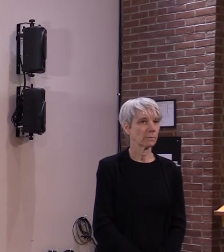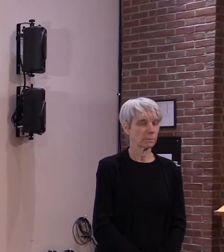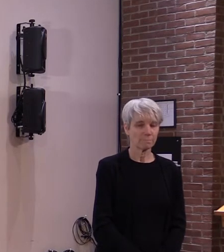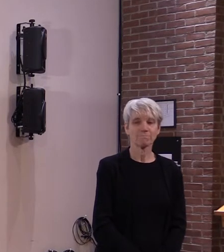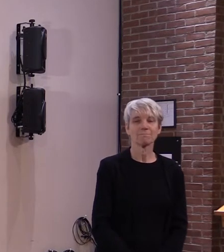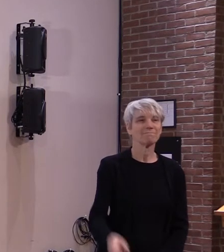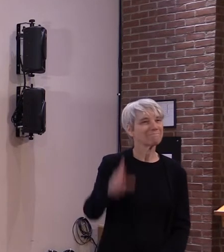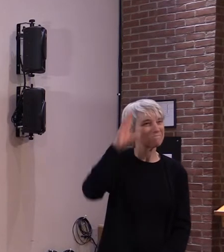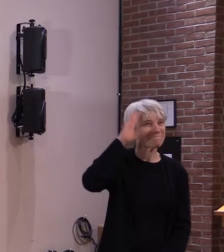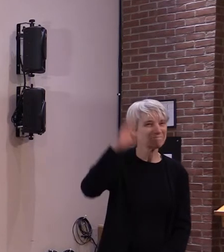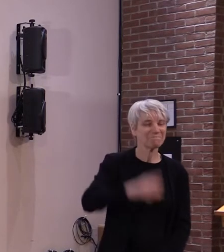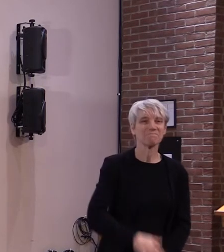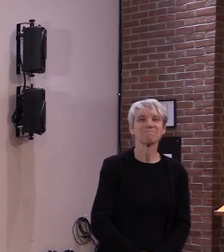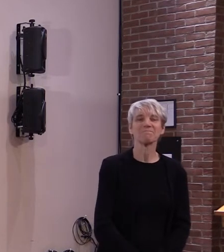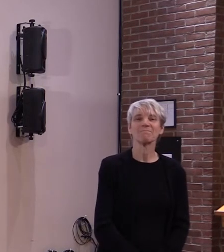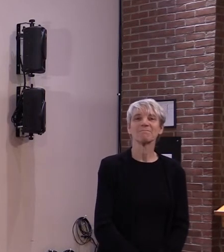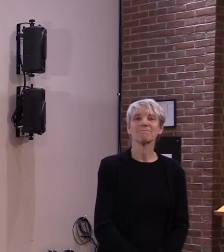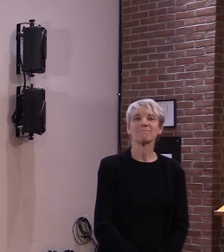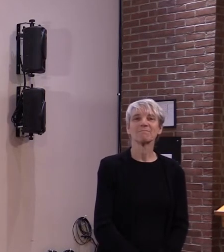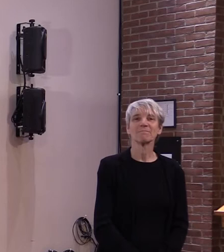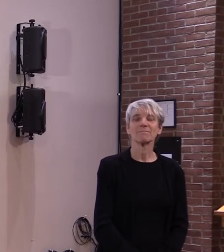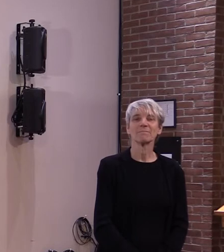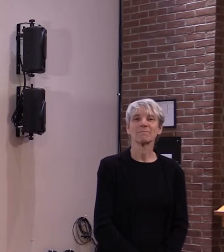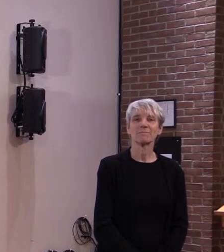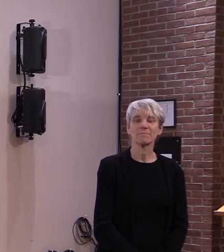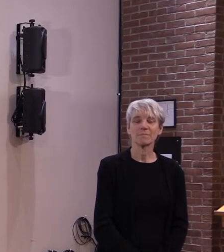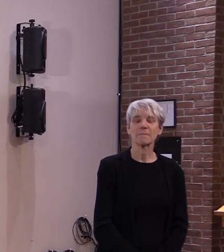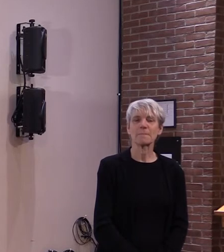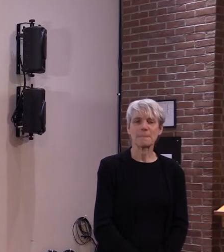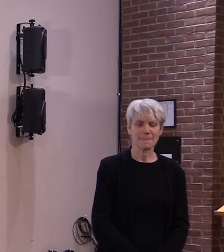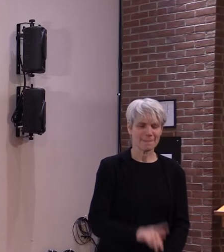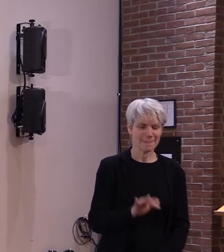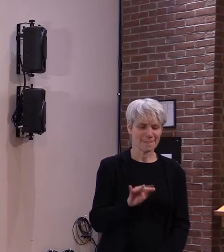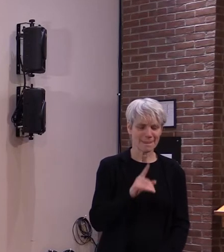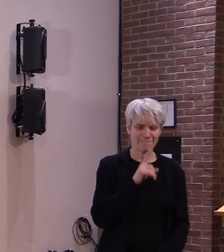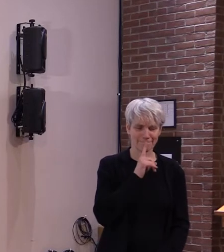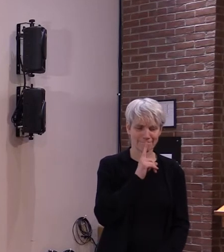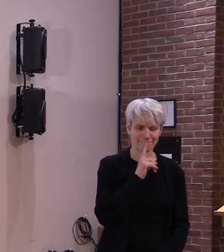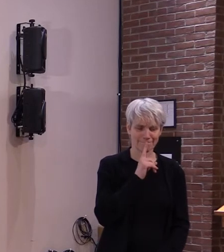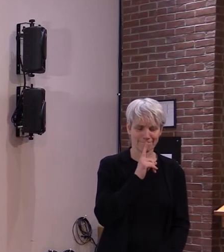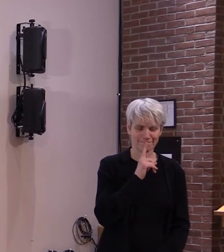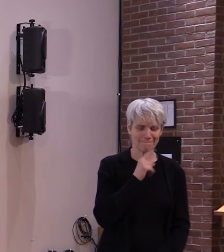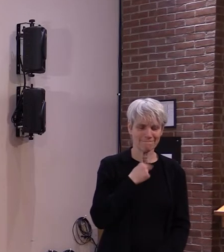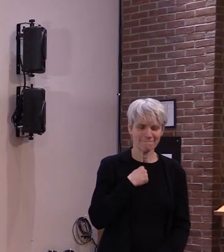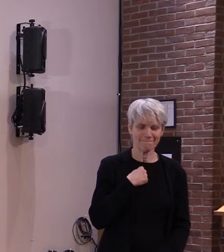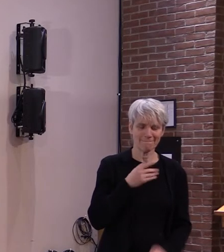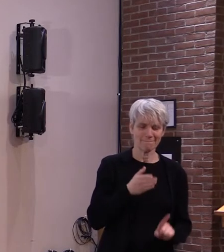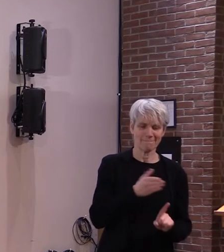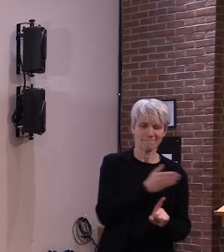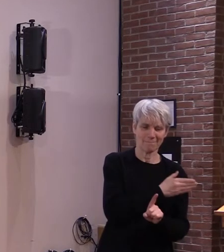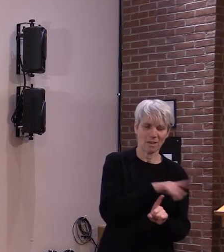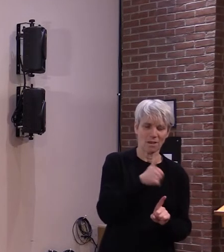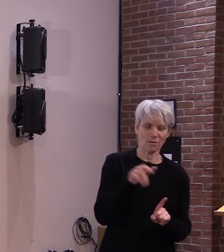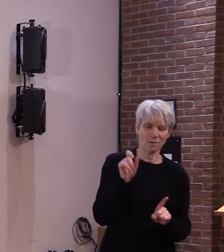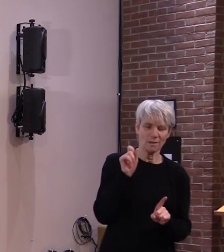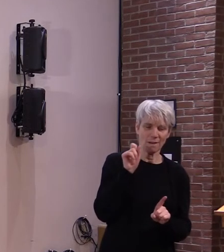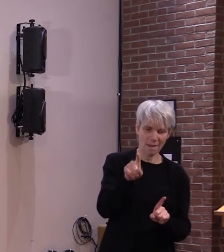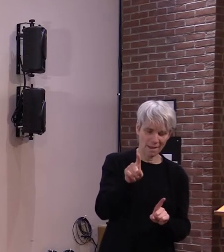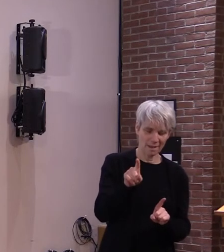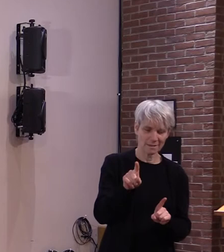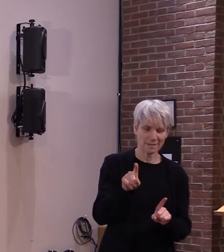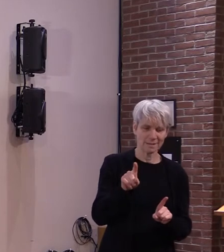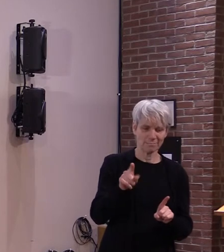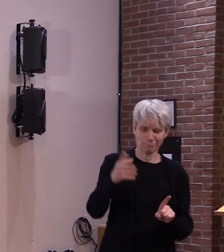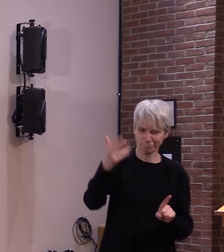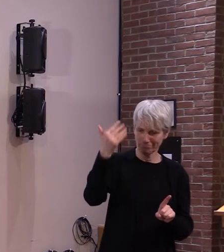um hello um i know this was asked a while ago but um at the time there didn't seem to